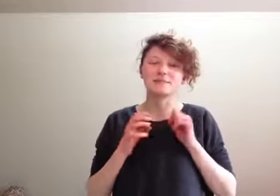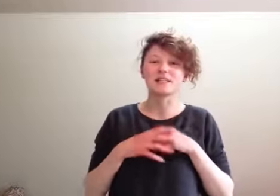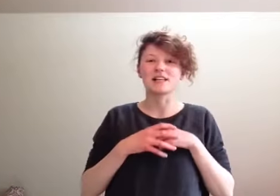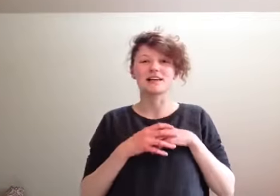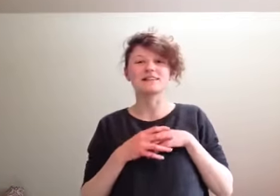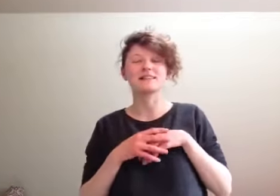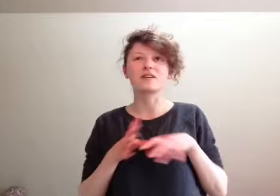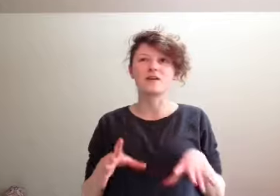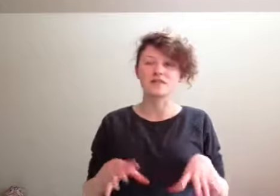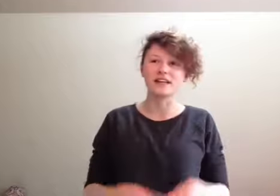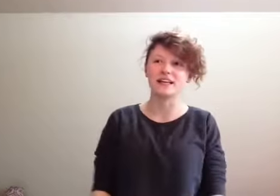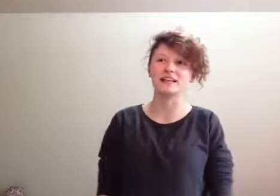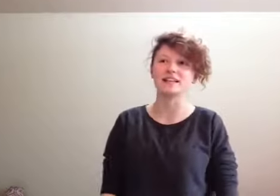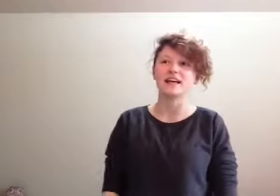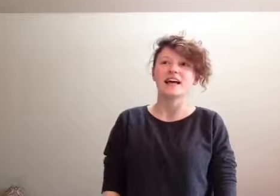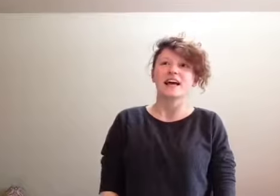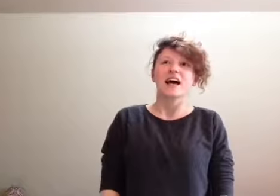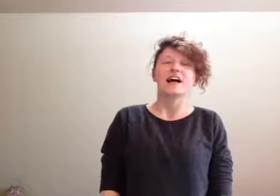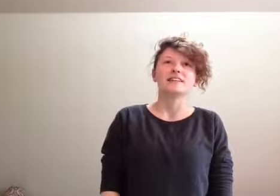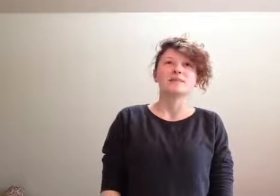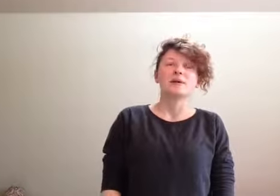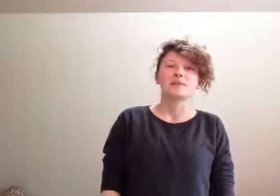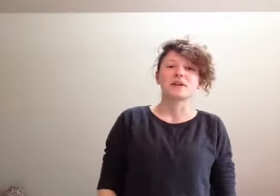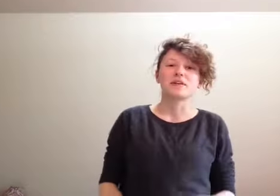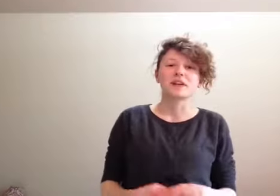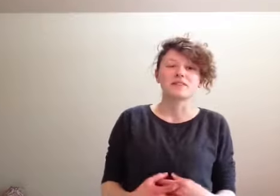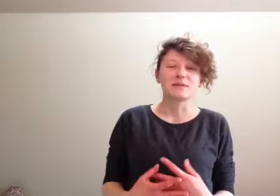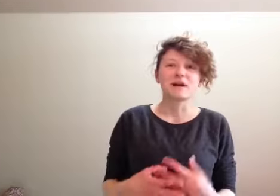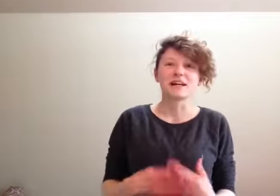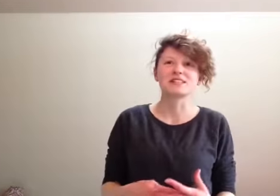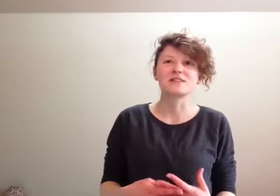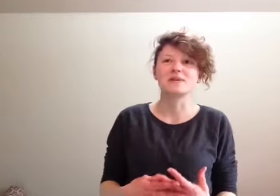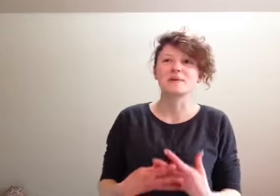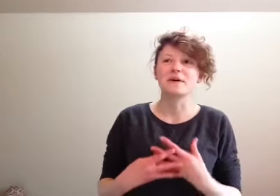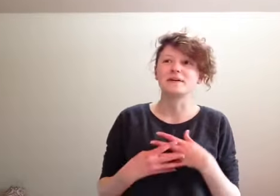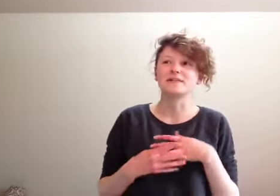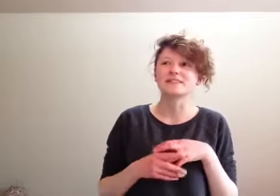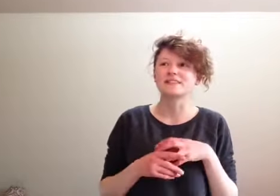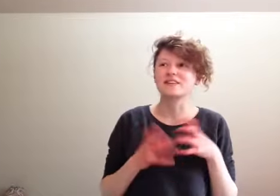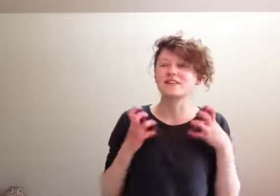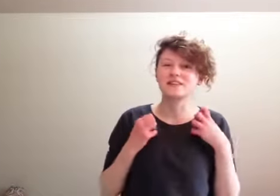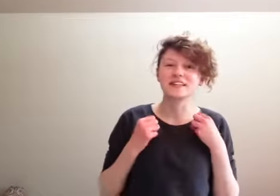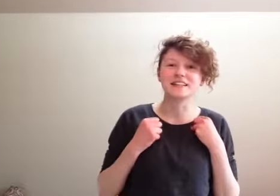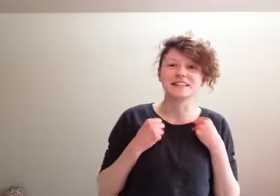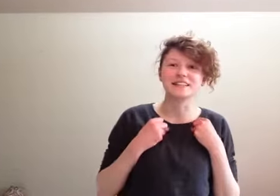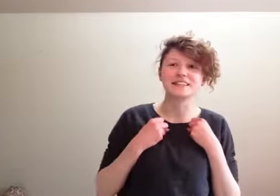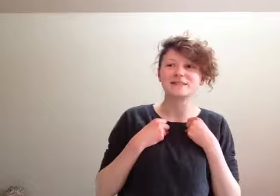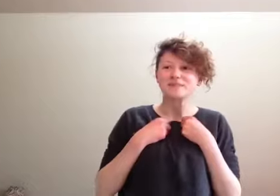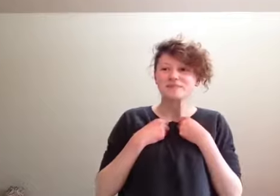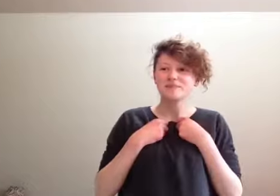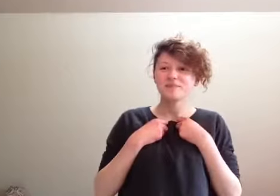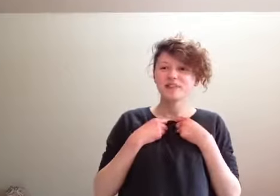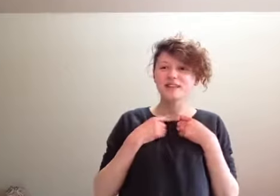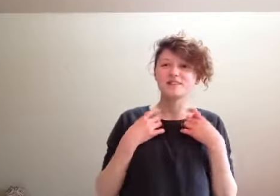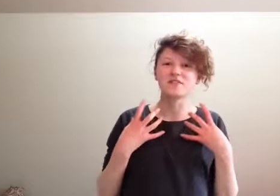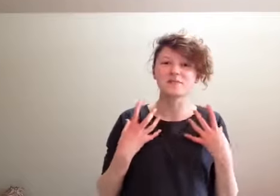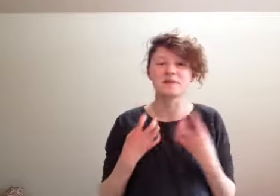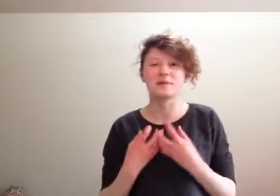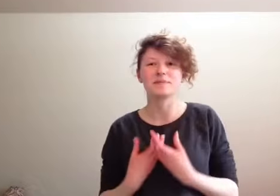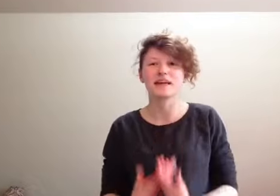specialises in coffee and the people there are like really passionate about the coffee and serving people and being